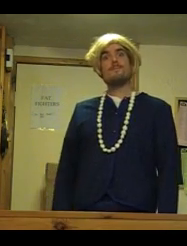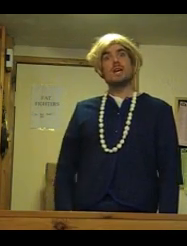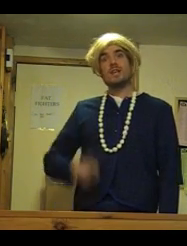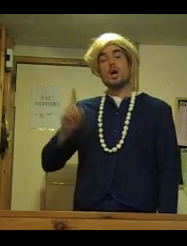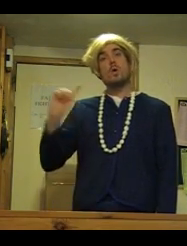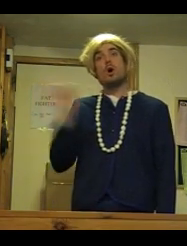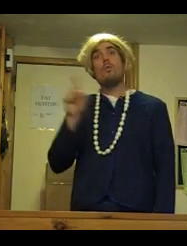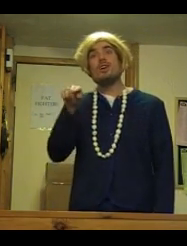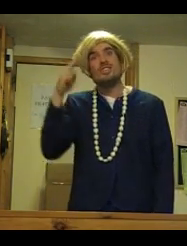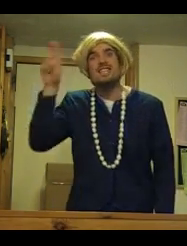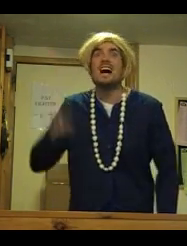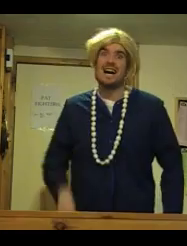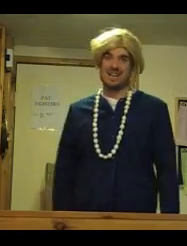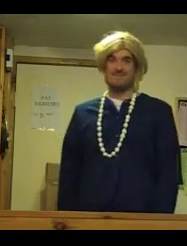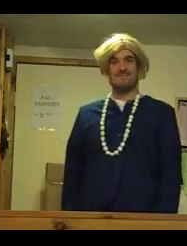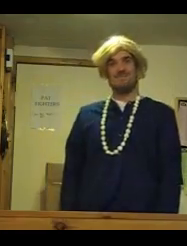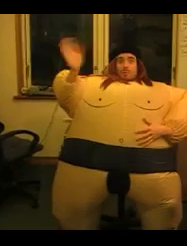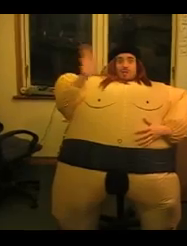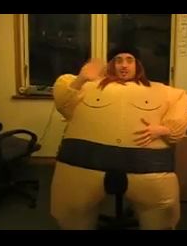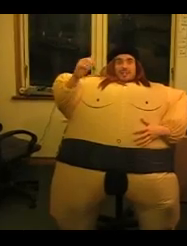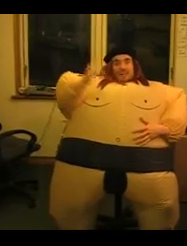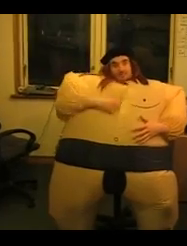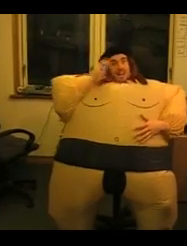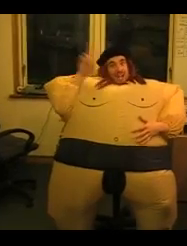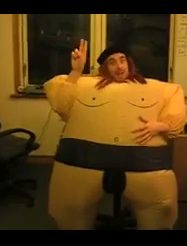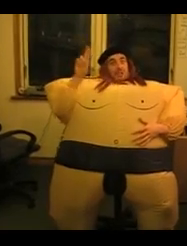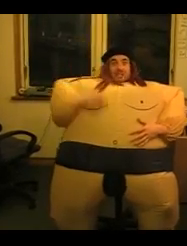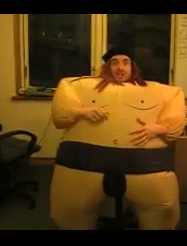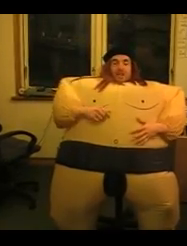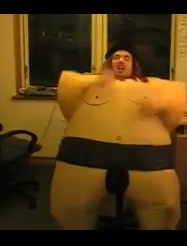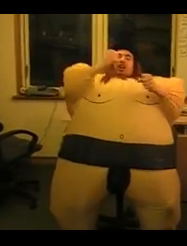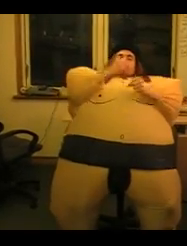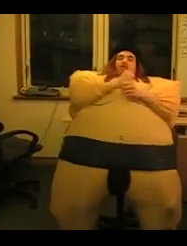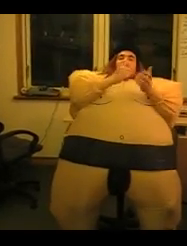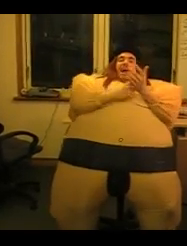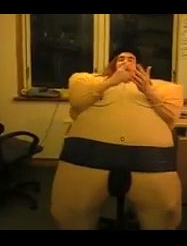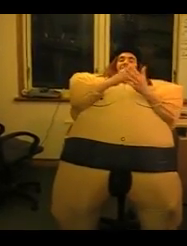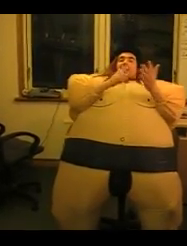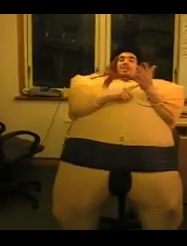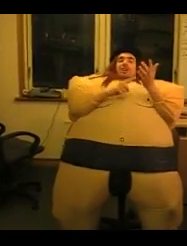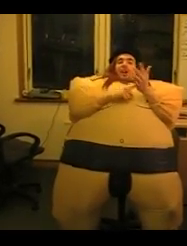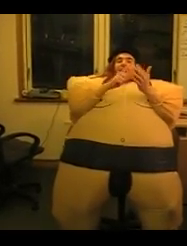What's your name? My name's Gretel.